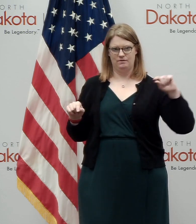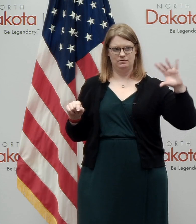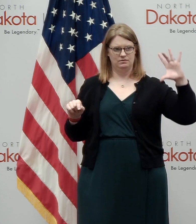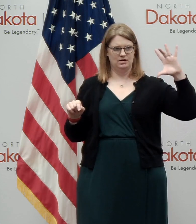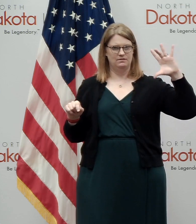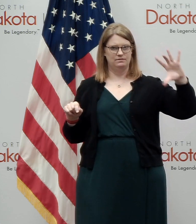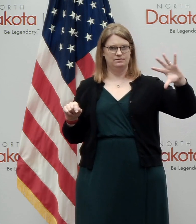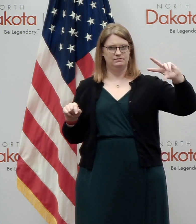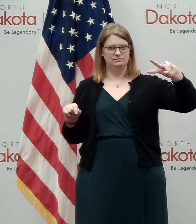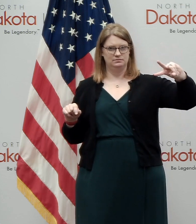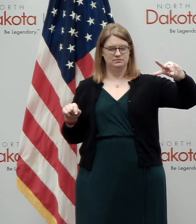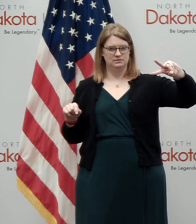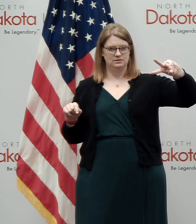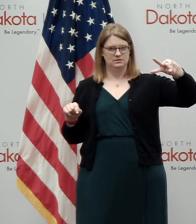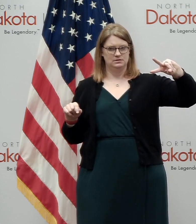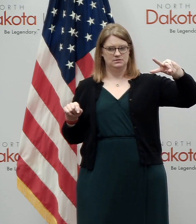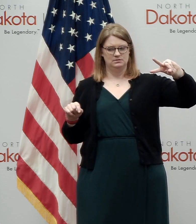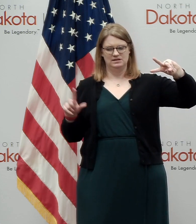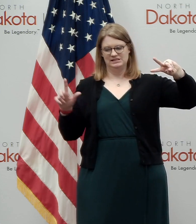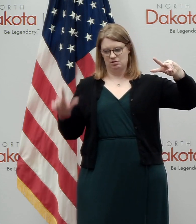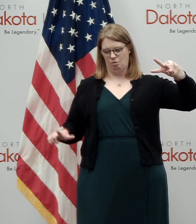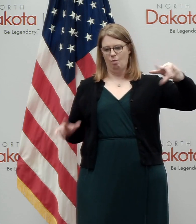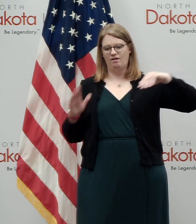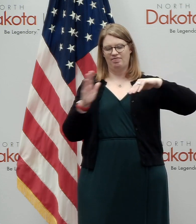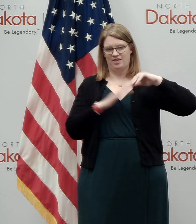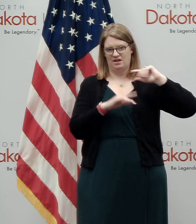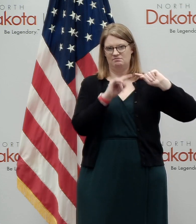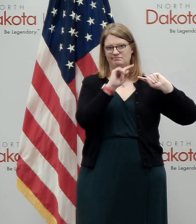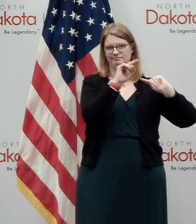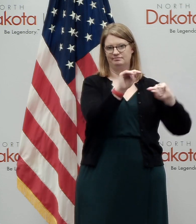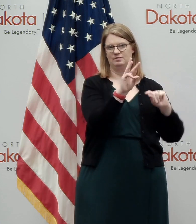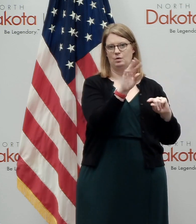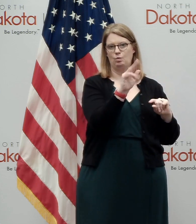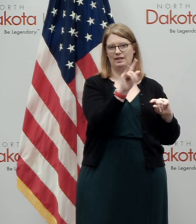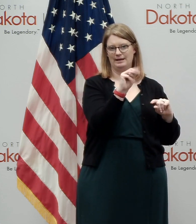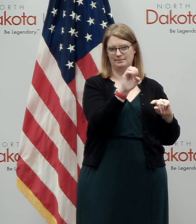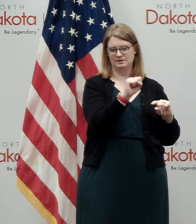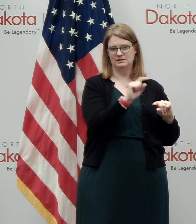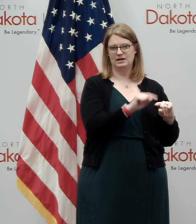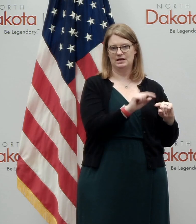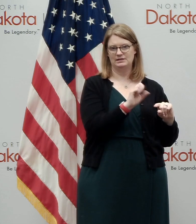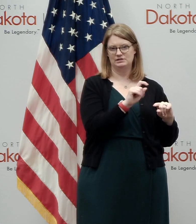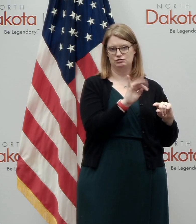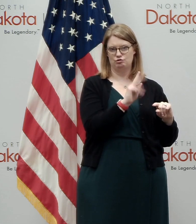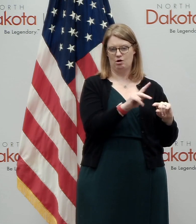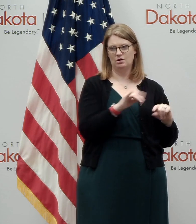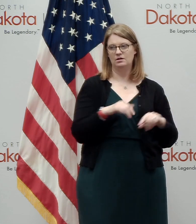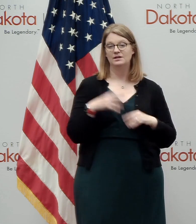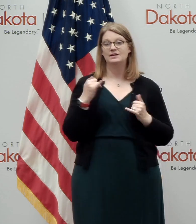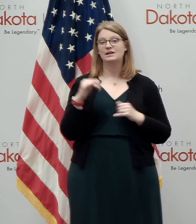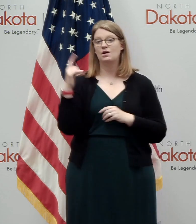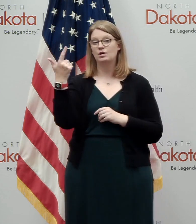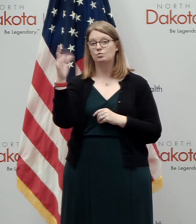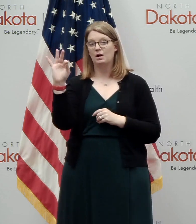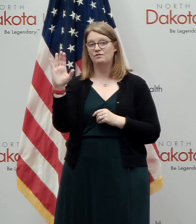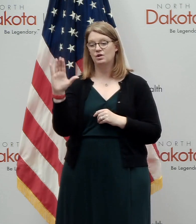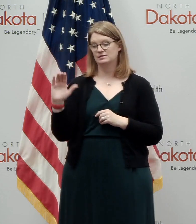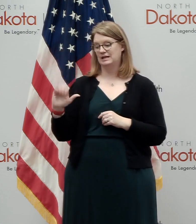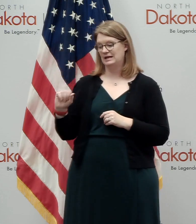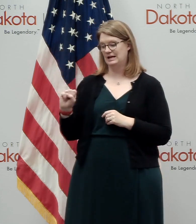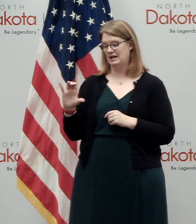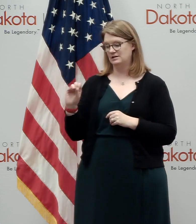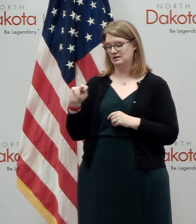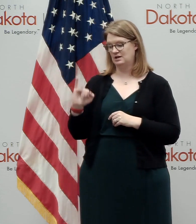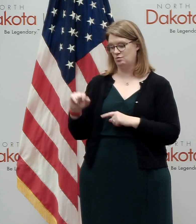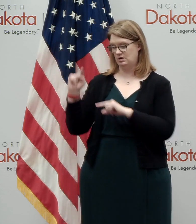Uh, their rate per capita is substantially lower. Uh, and again, as we've seen in both Grand Forks and in Cass County, uh, we've